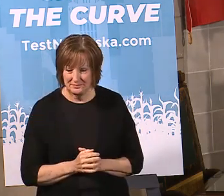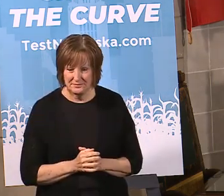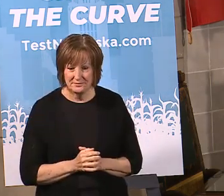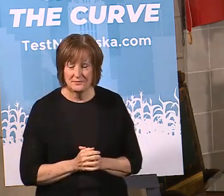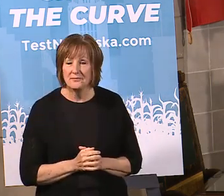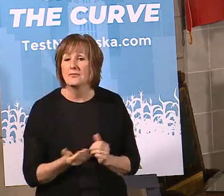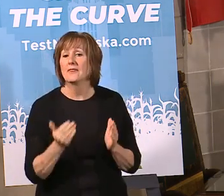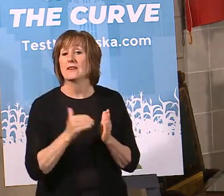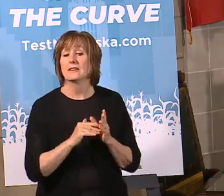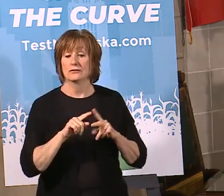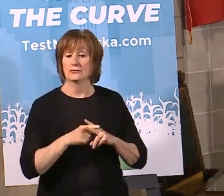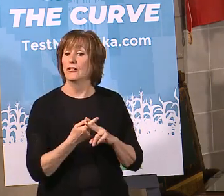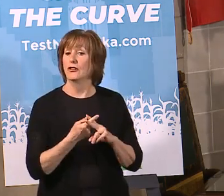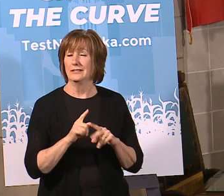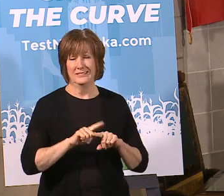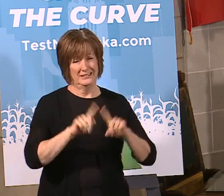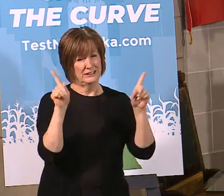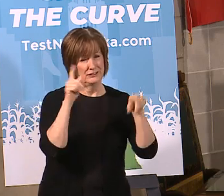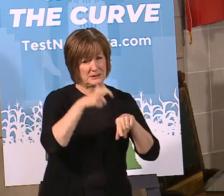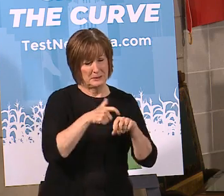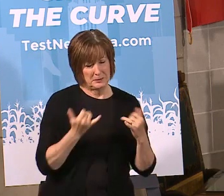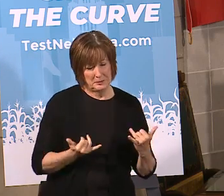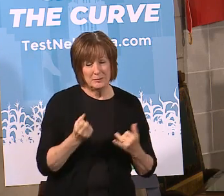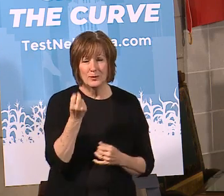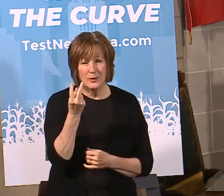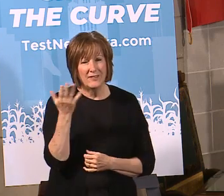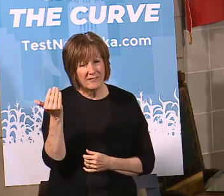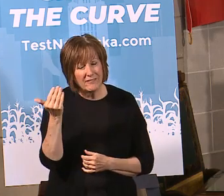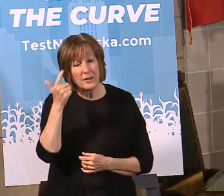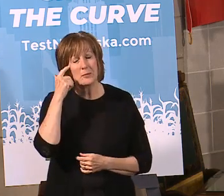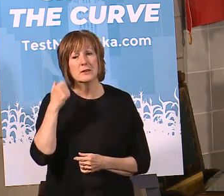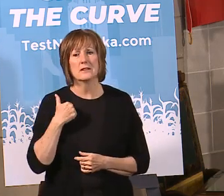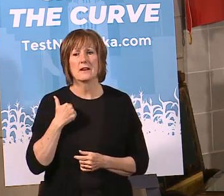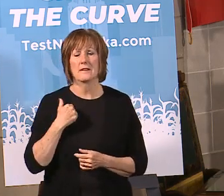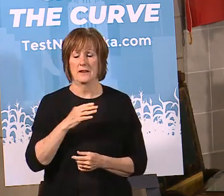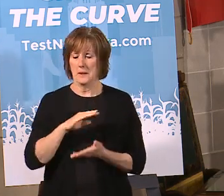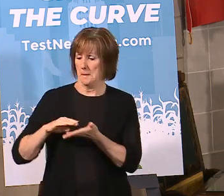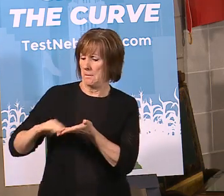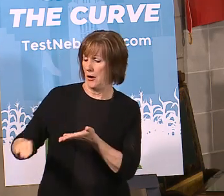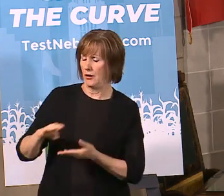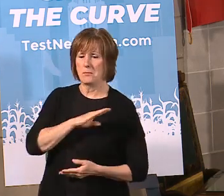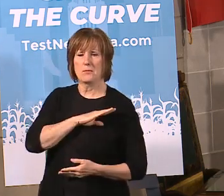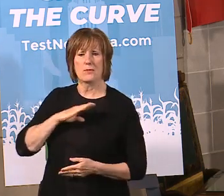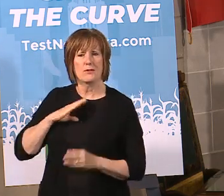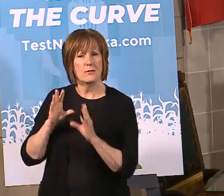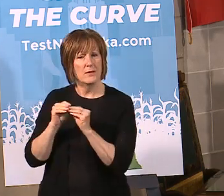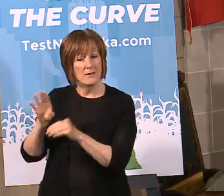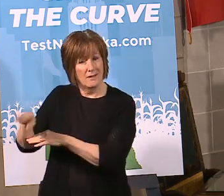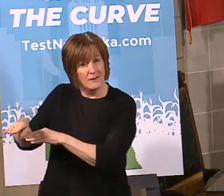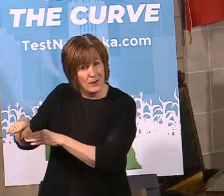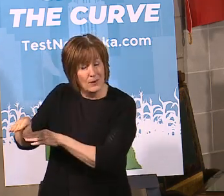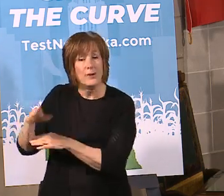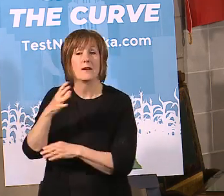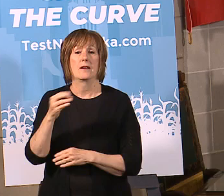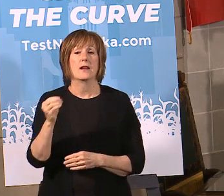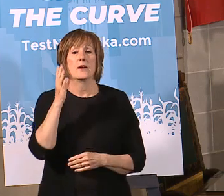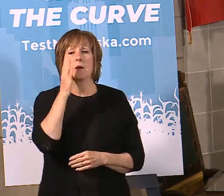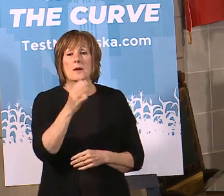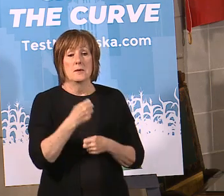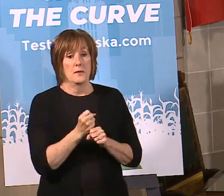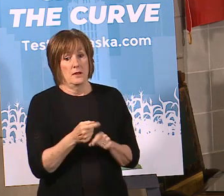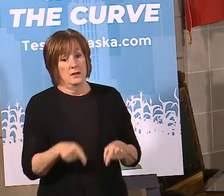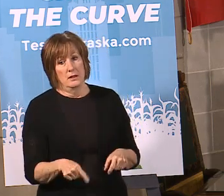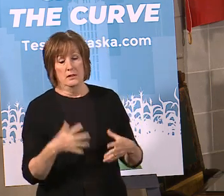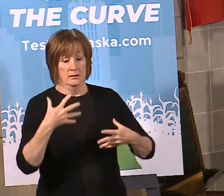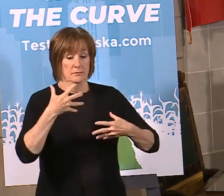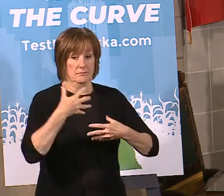Again we're starting at a different time 1215 because we've got a pardons board meeting this afternoon and we're also going to make this an